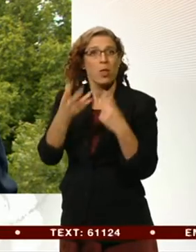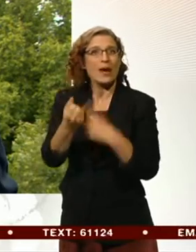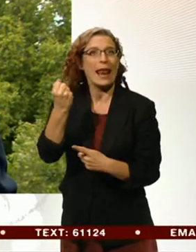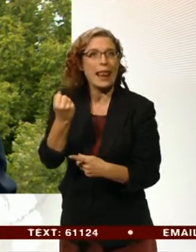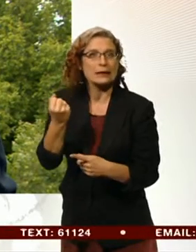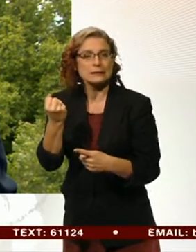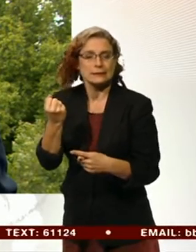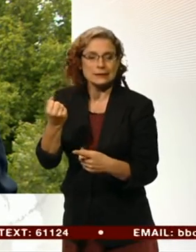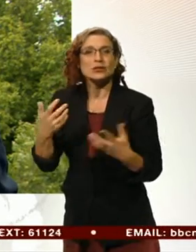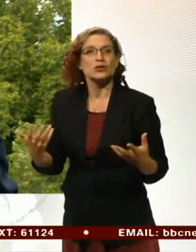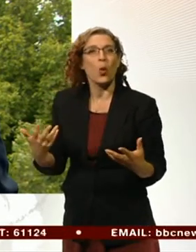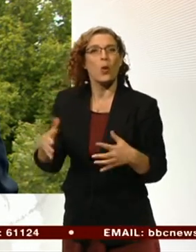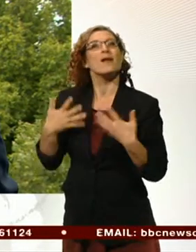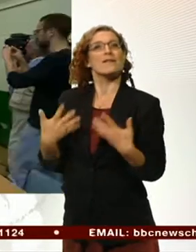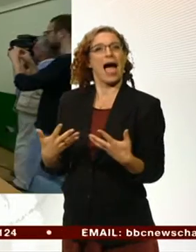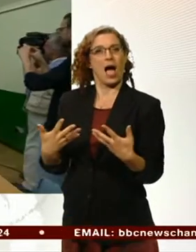he went on the attack.